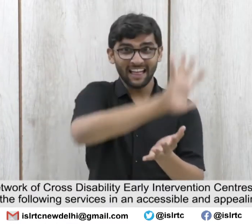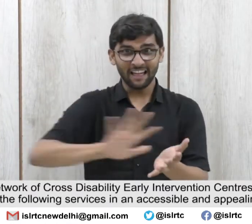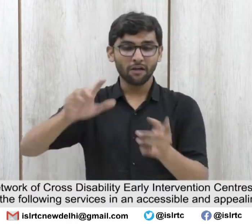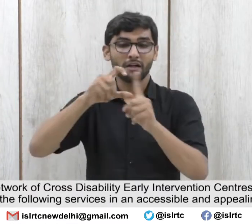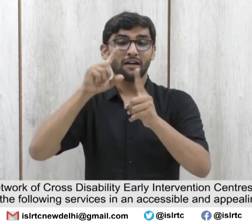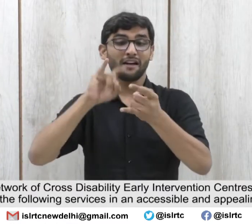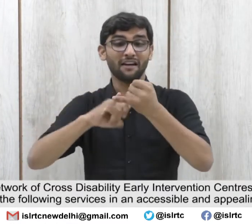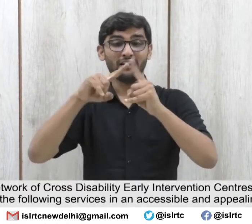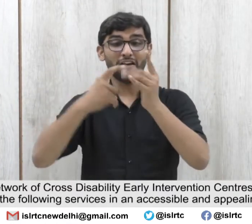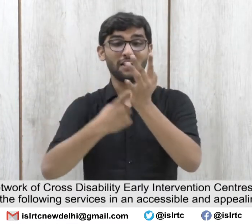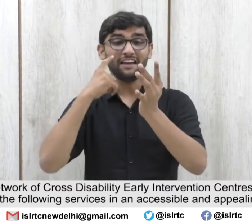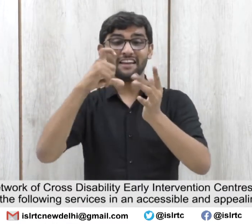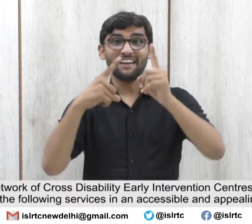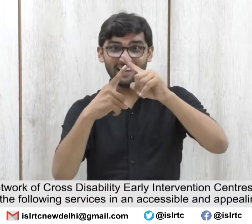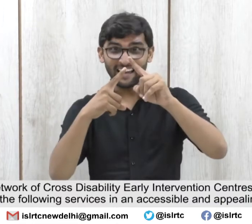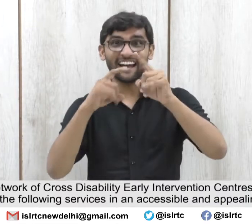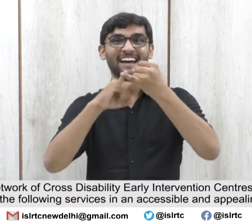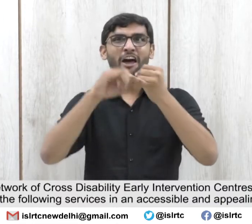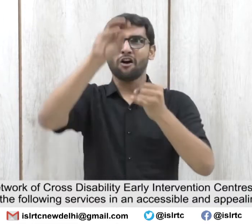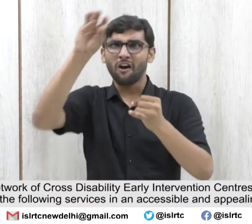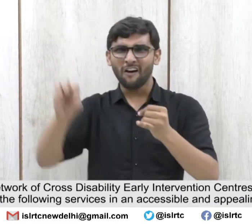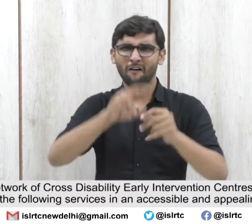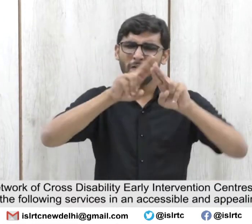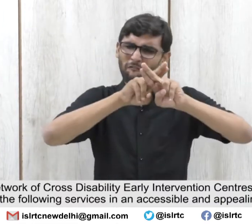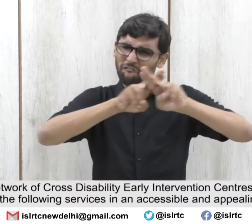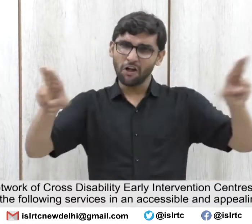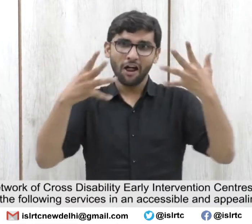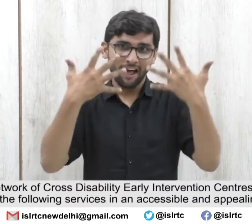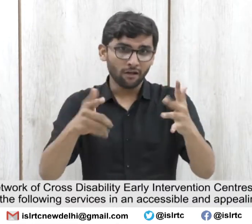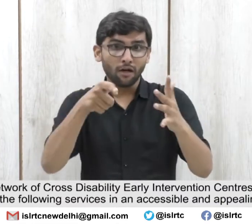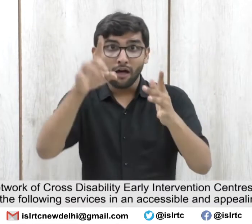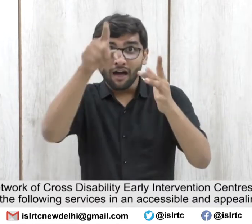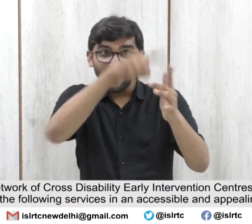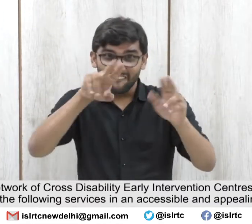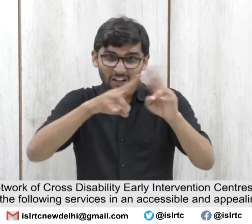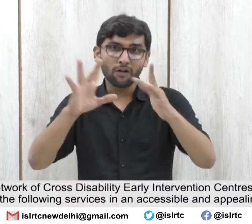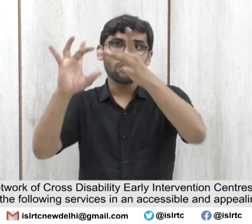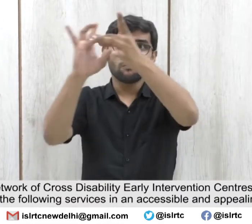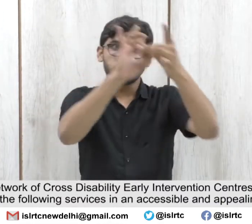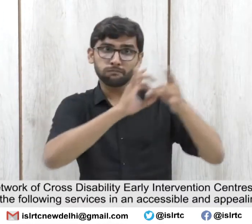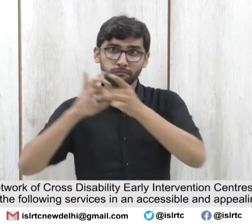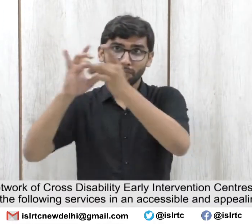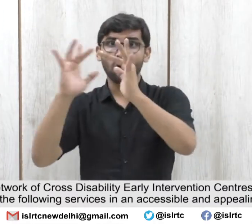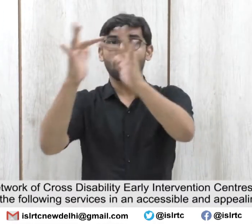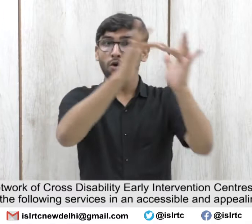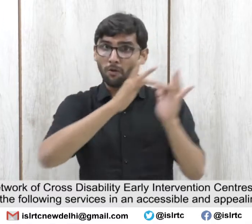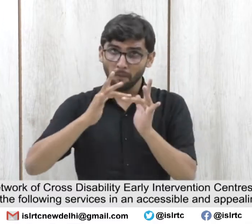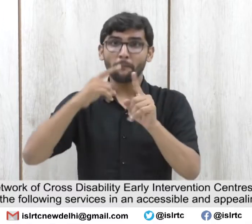CDEICs in every district to provide the following services in an